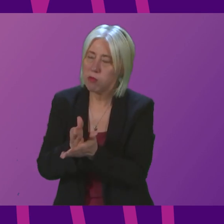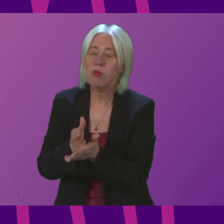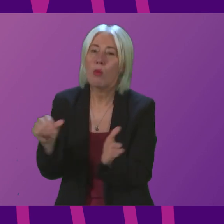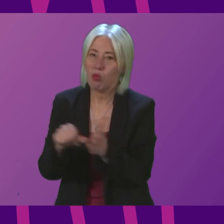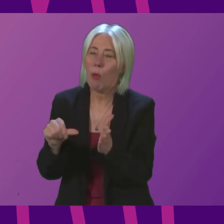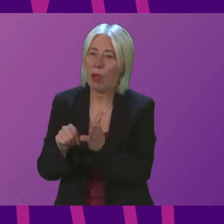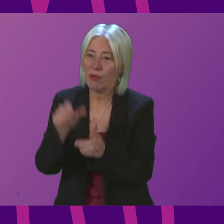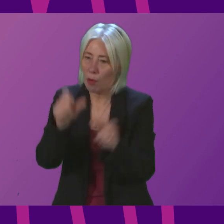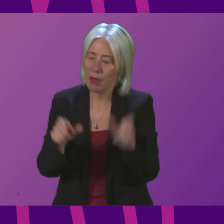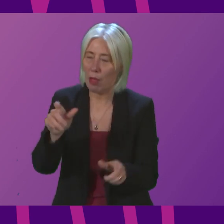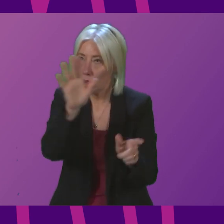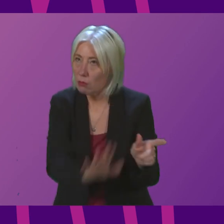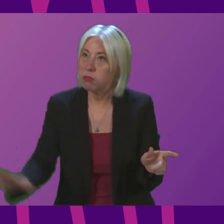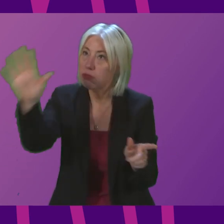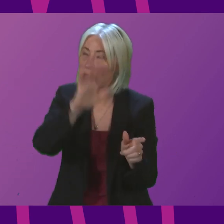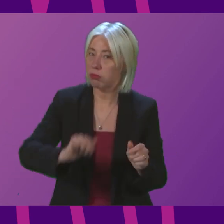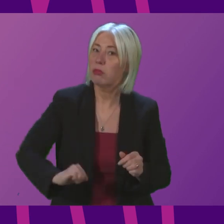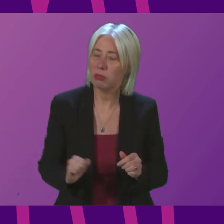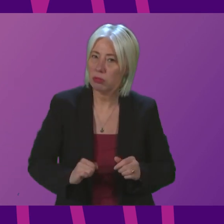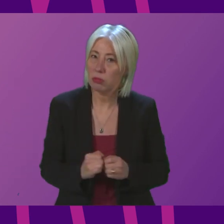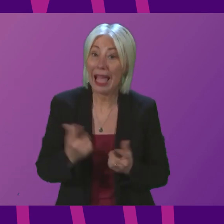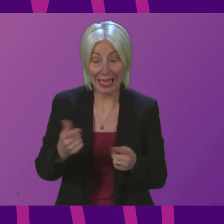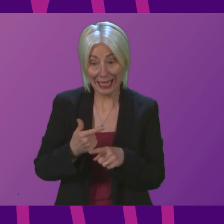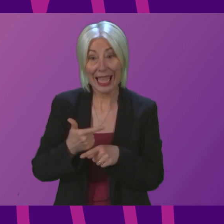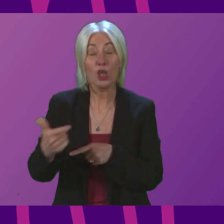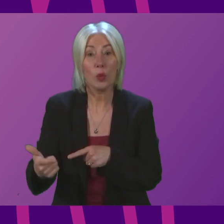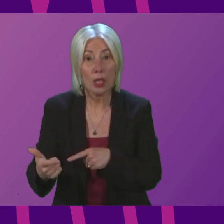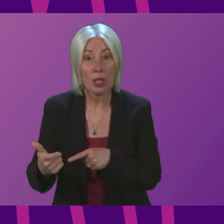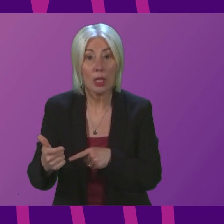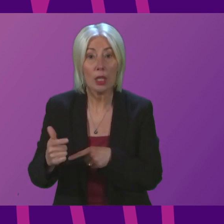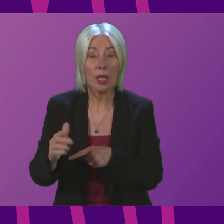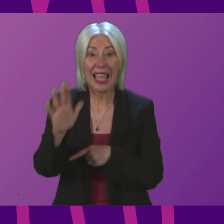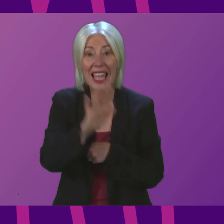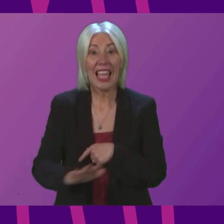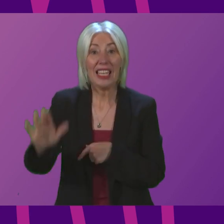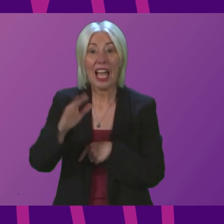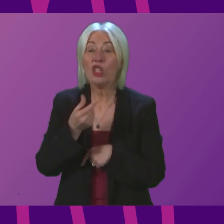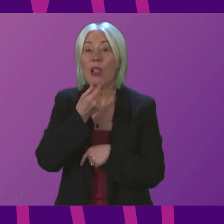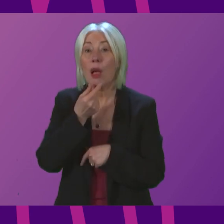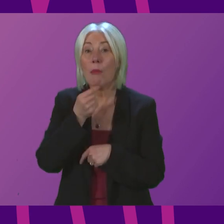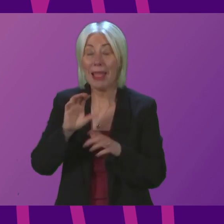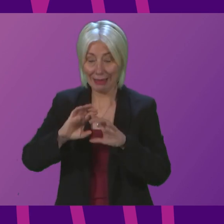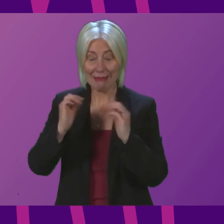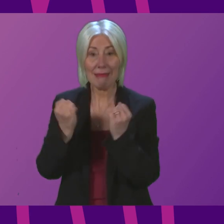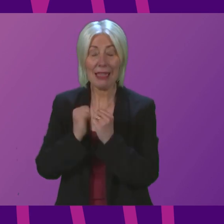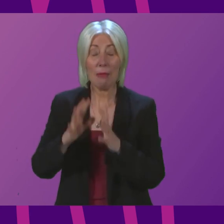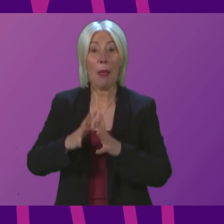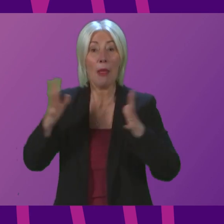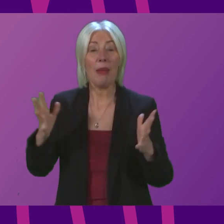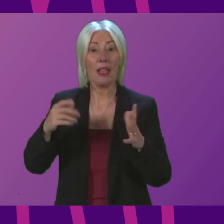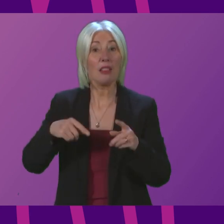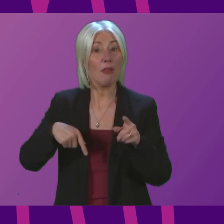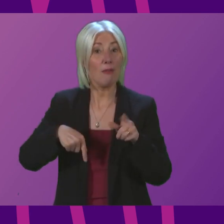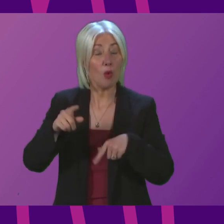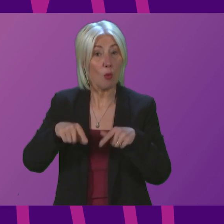passengers right across the country. And next week our national men's team are playing their biggest match for